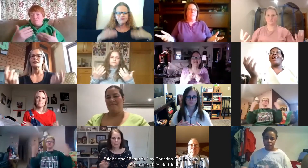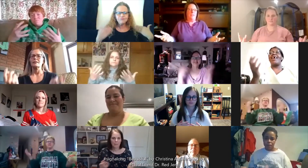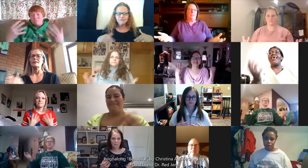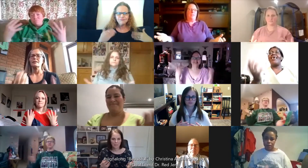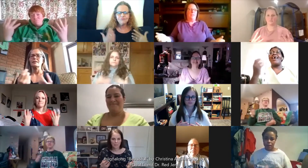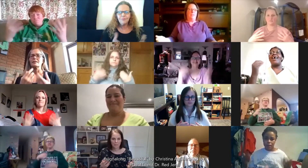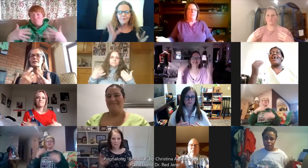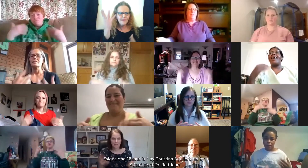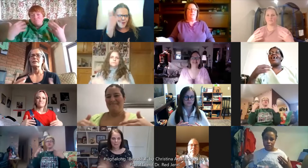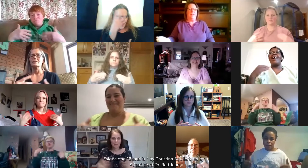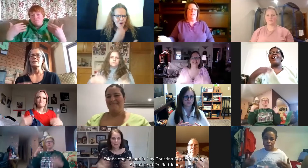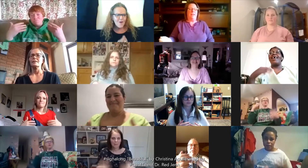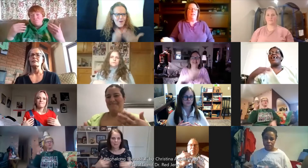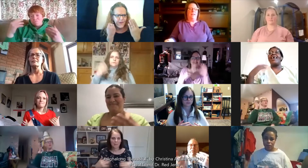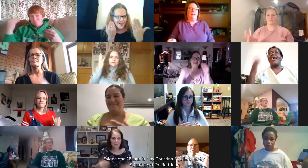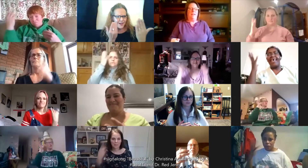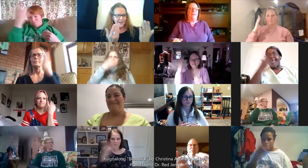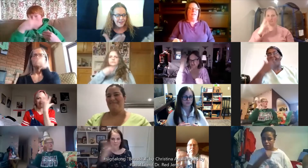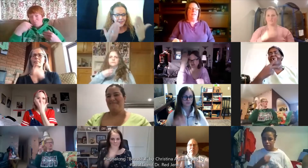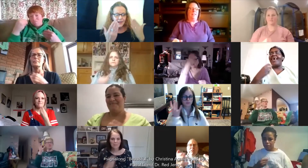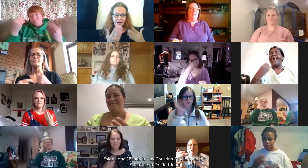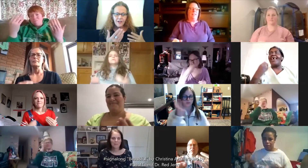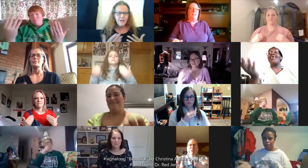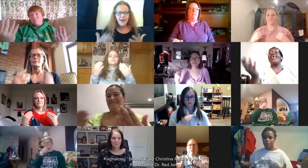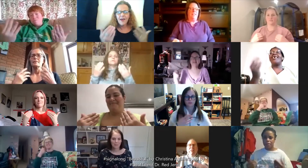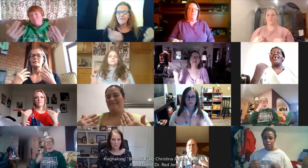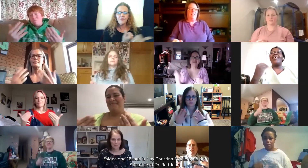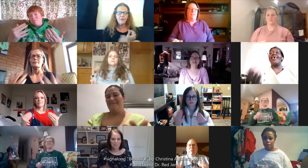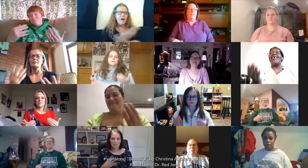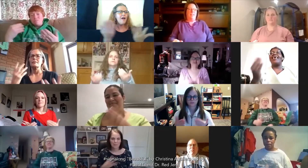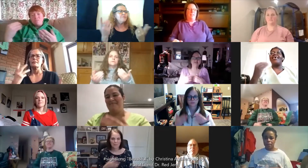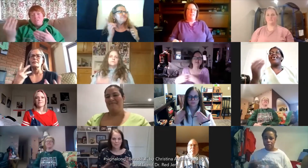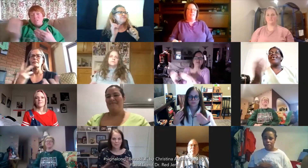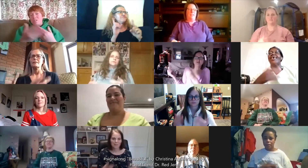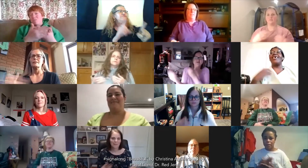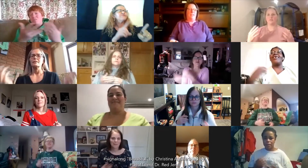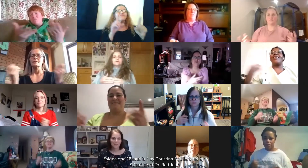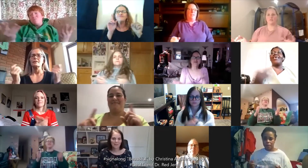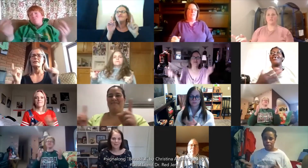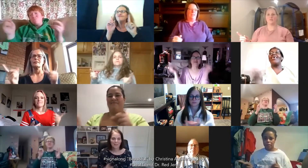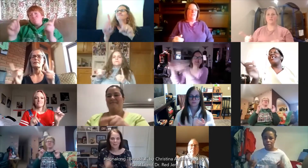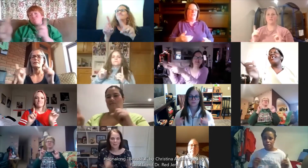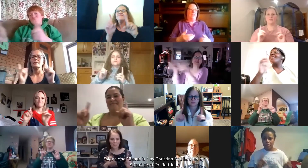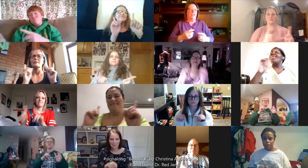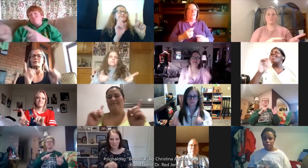single